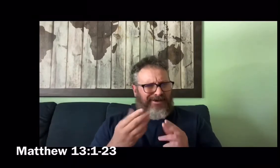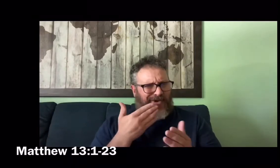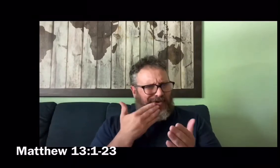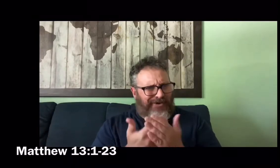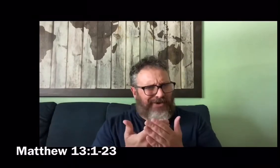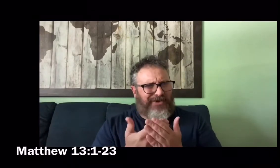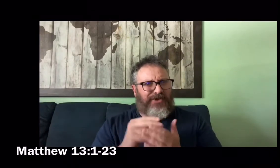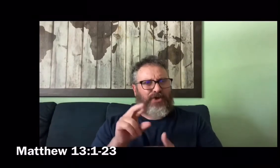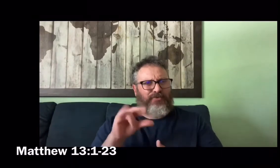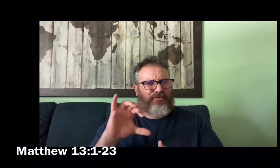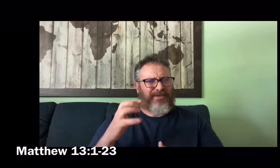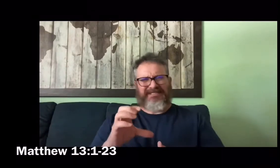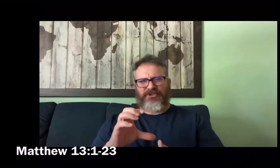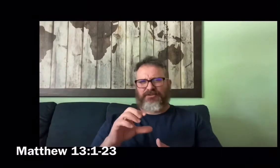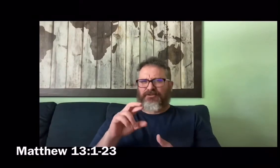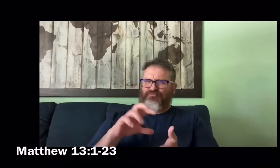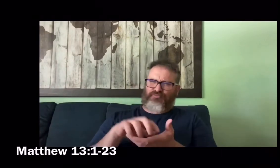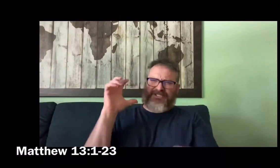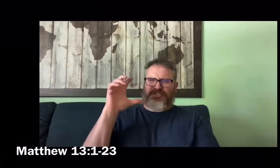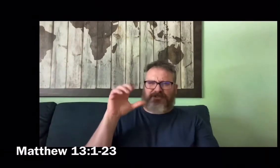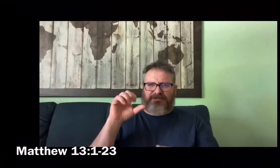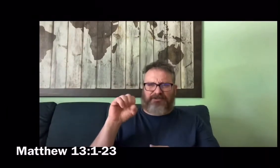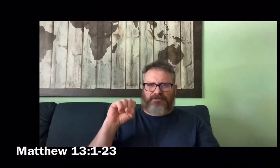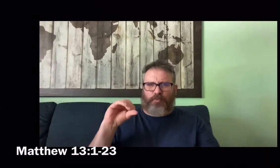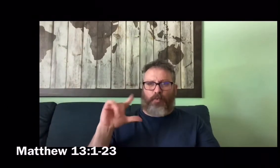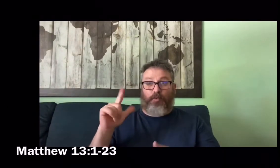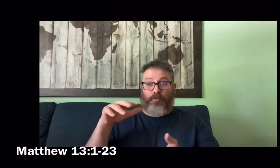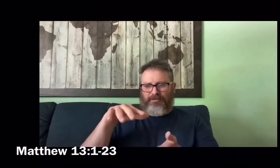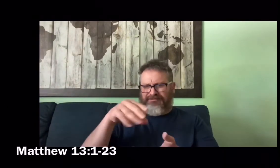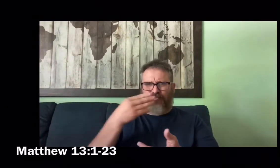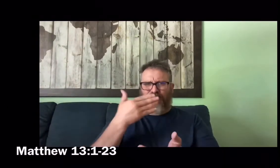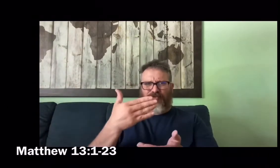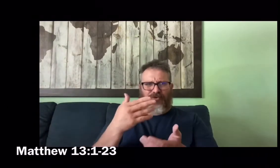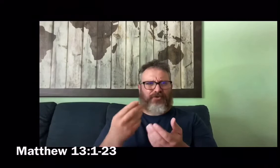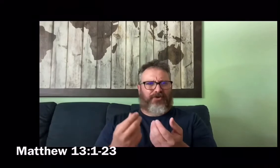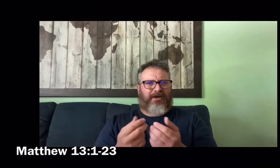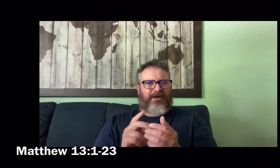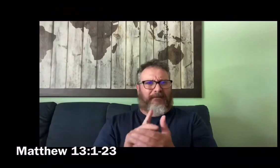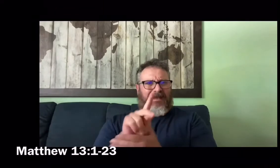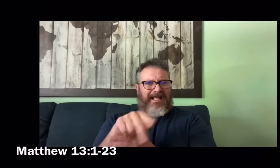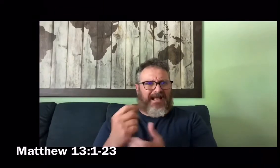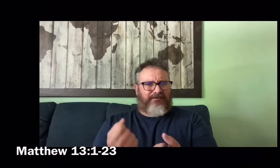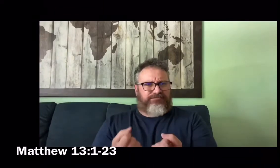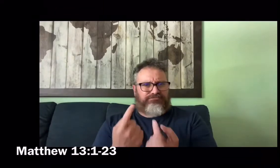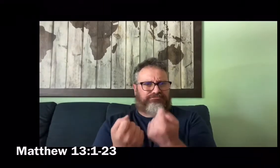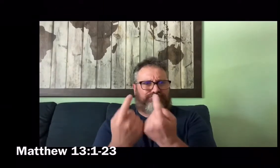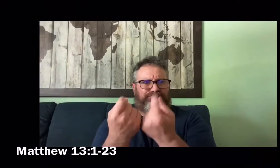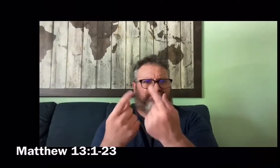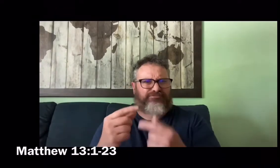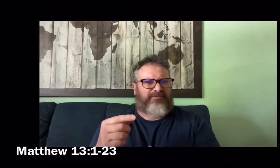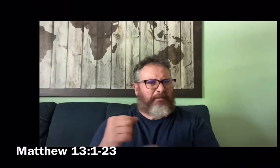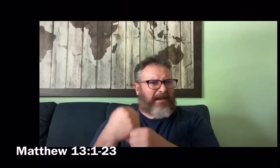But some seed fell on rich soil and produced fruit.